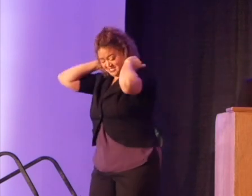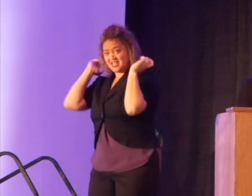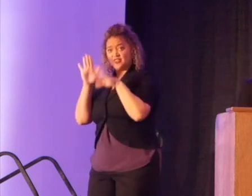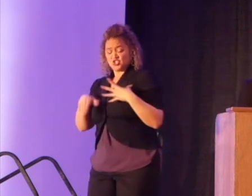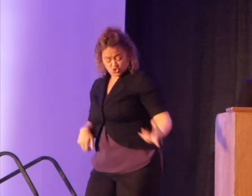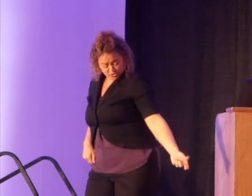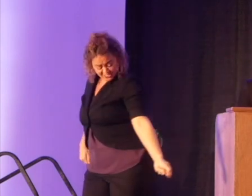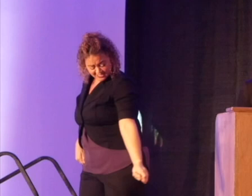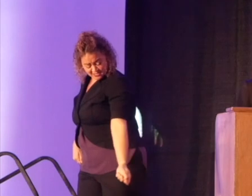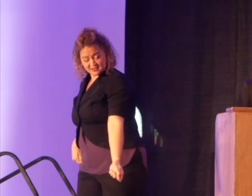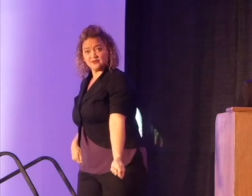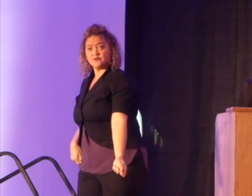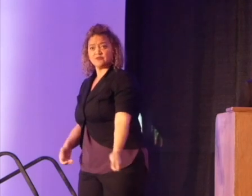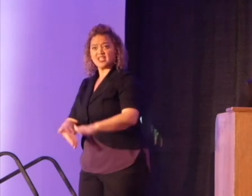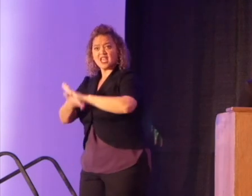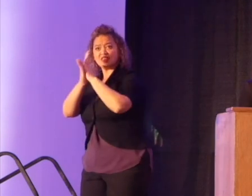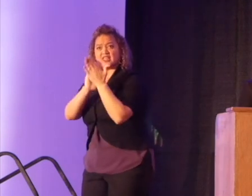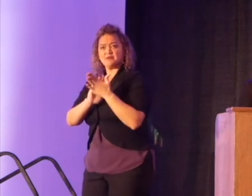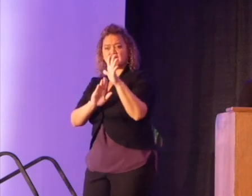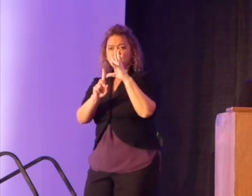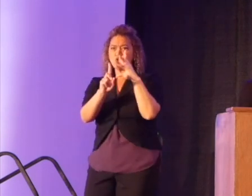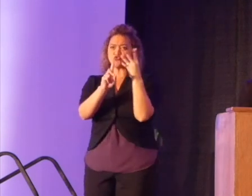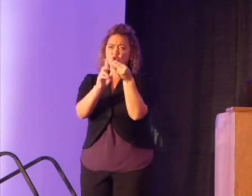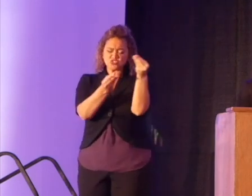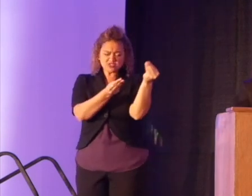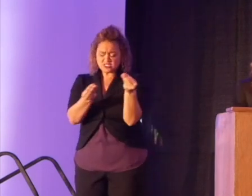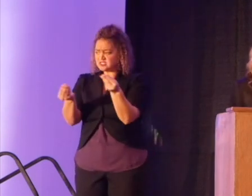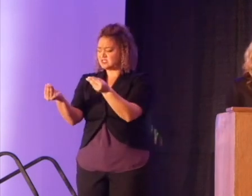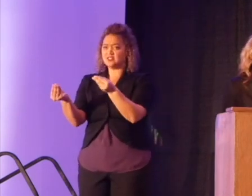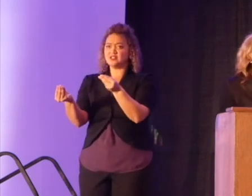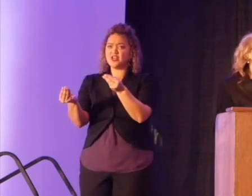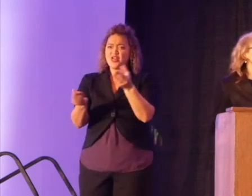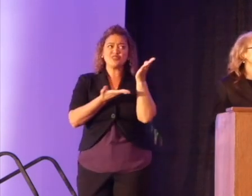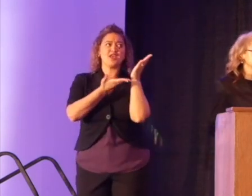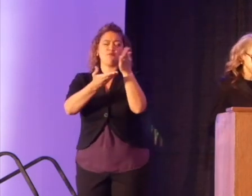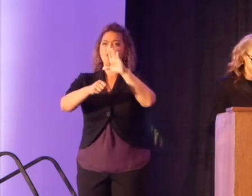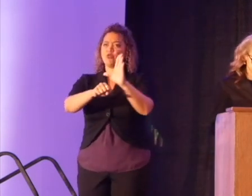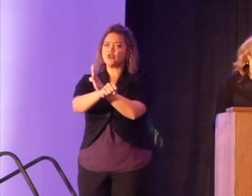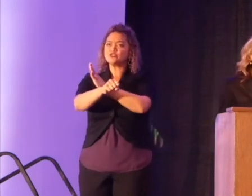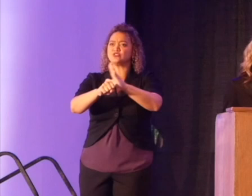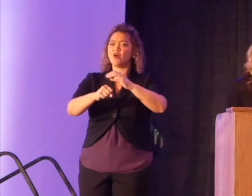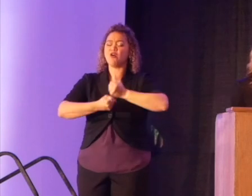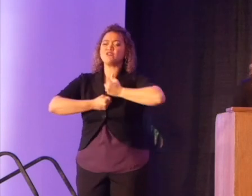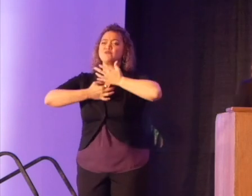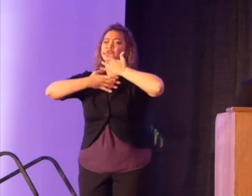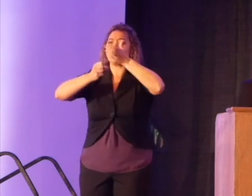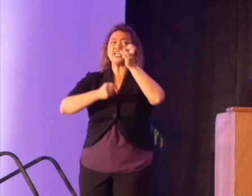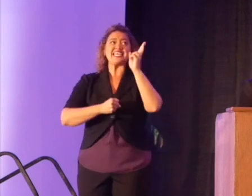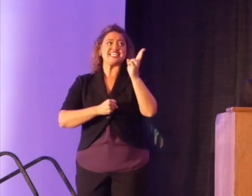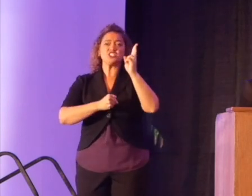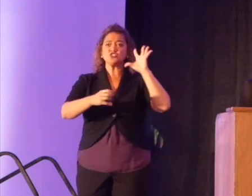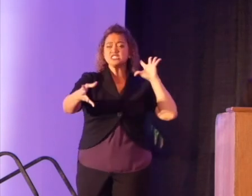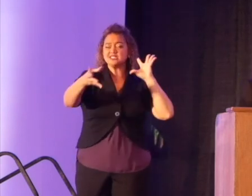and they became cultural conduits, bringing with them their songs, their dances, music, poetry, and history.